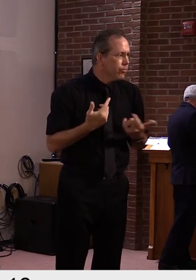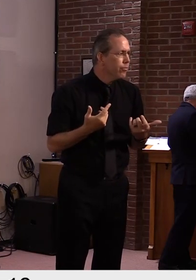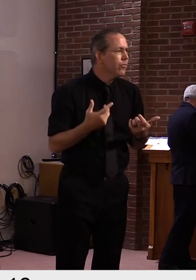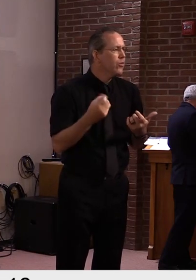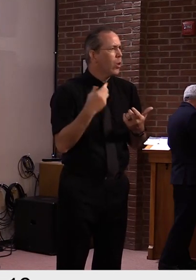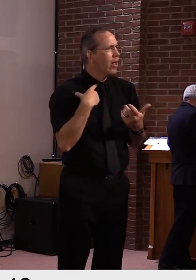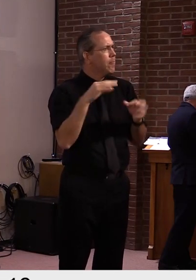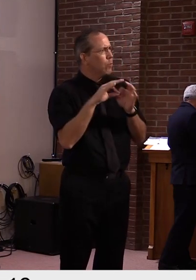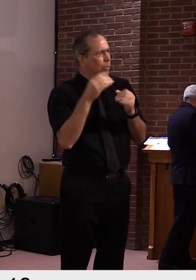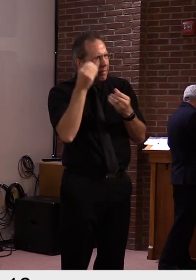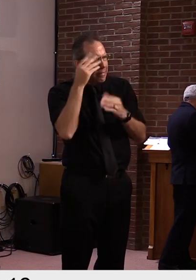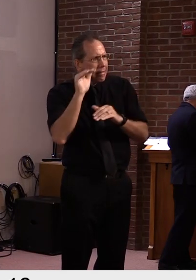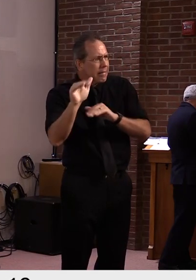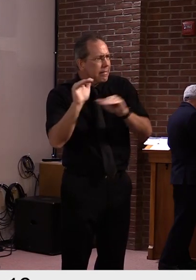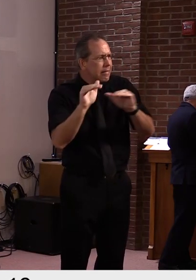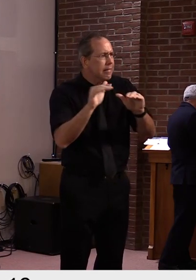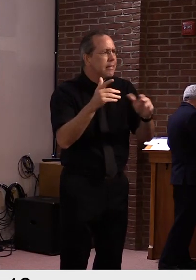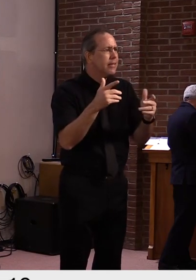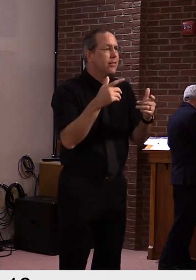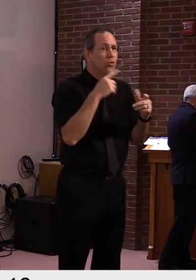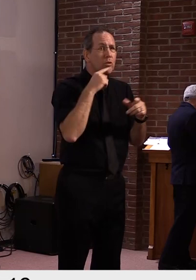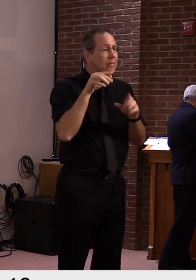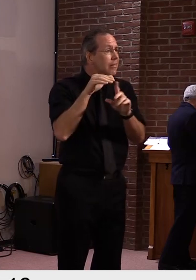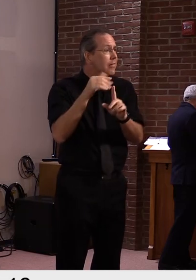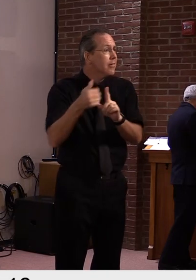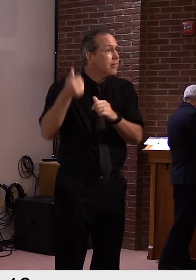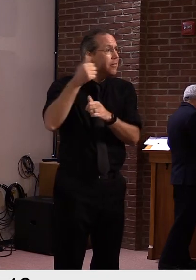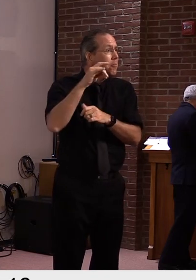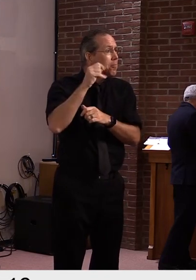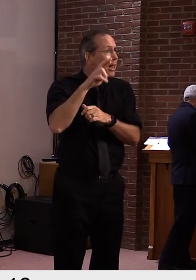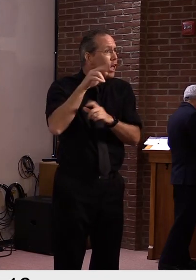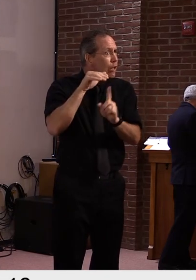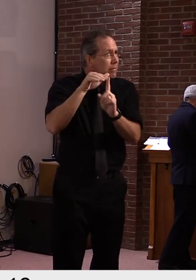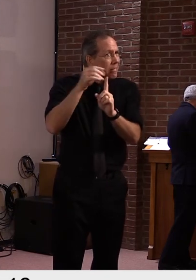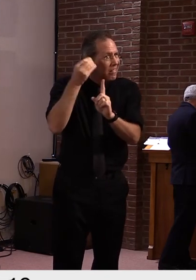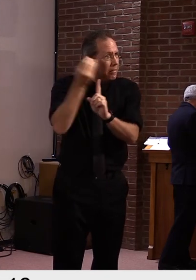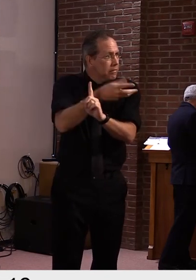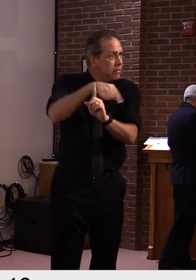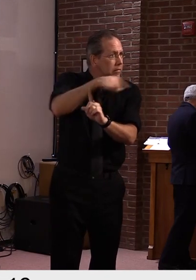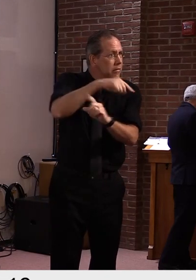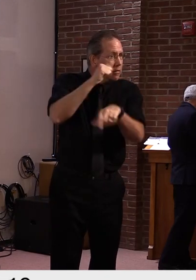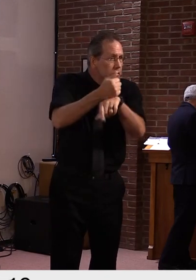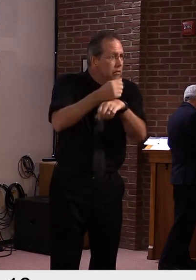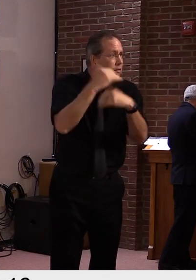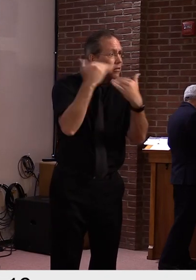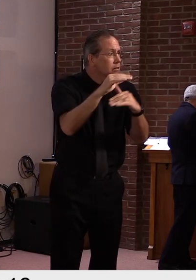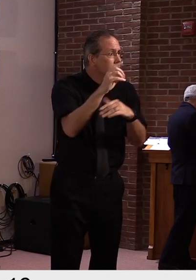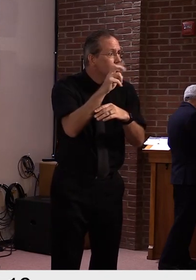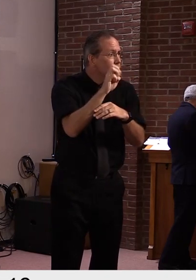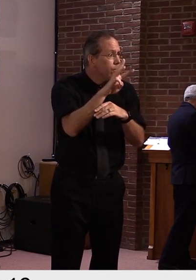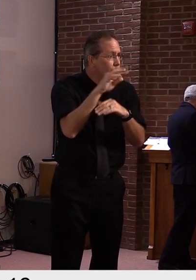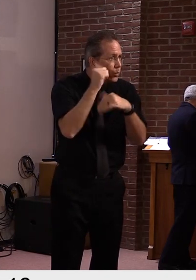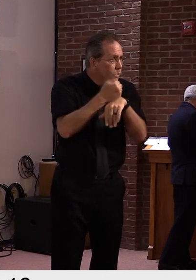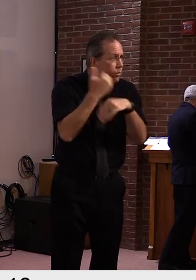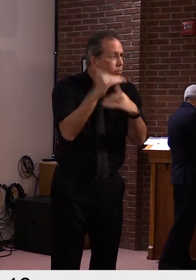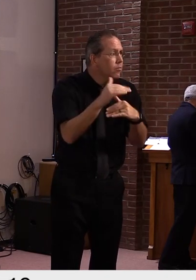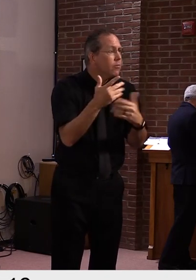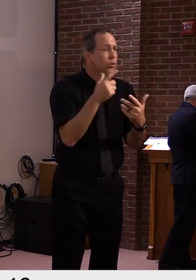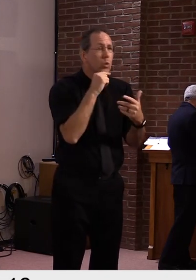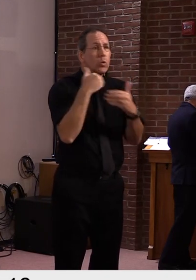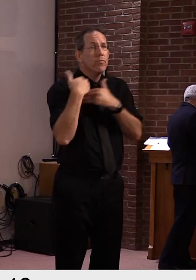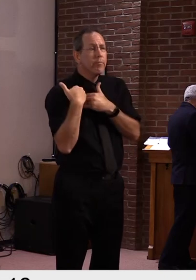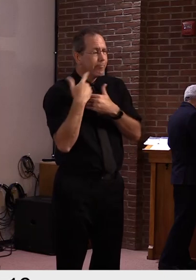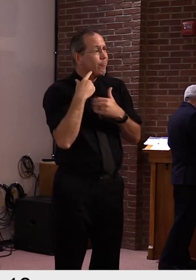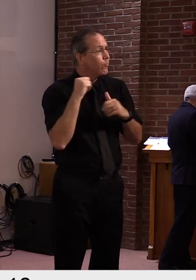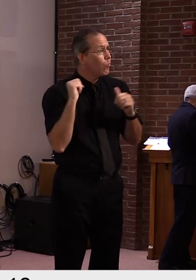the actions in the executive order that we did, uh, to try and prevent some of that. But, uh, but we're all going to have to, again, be nimble, work on this,